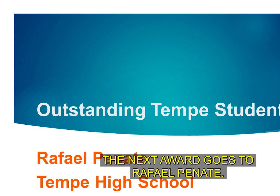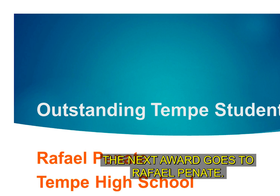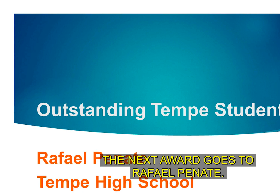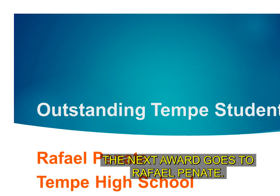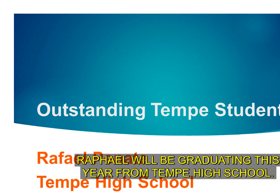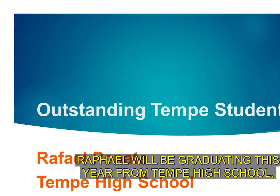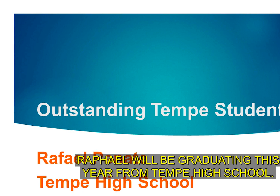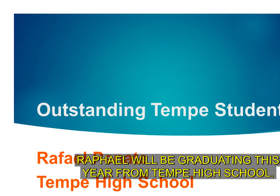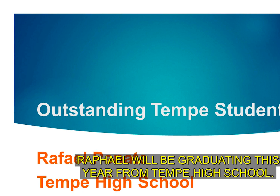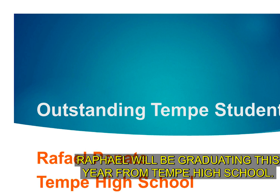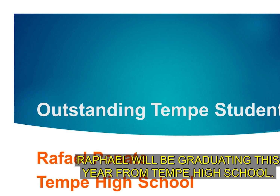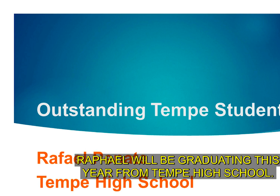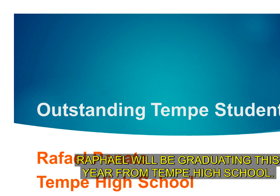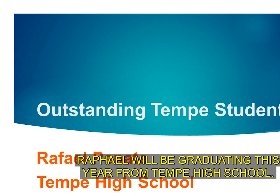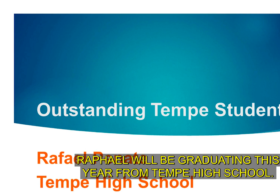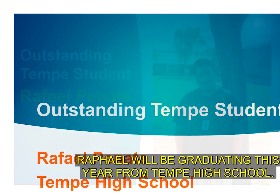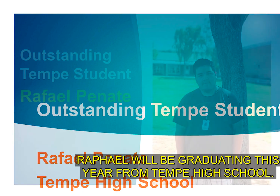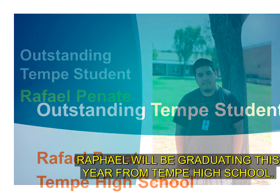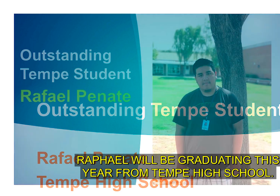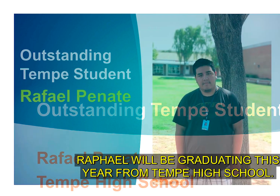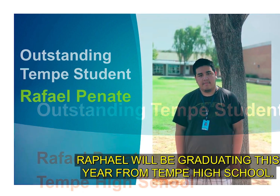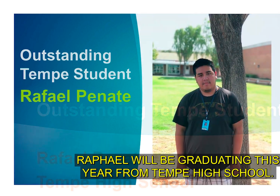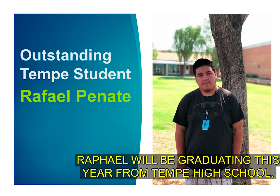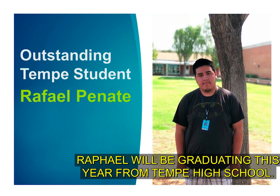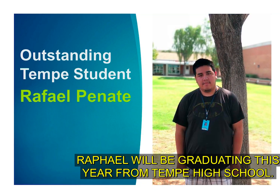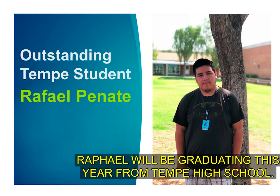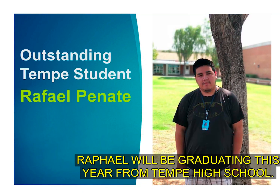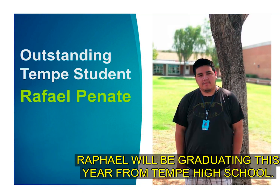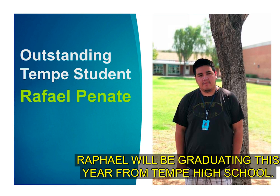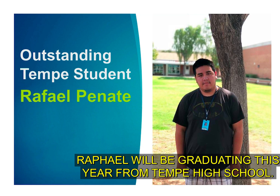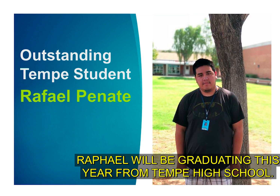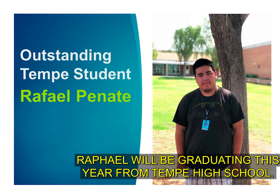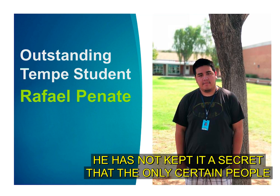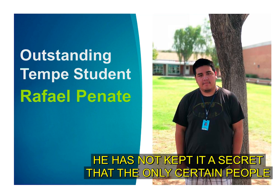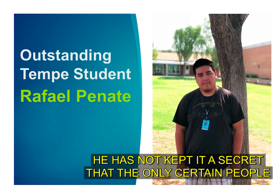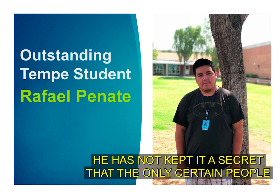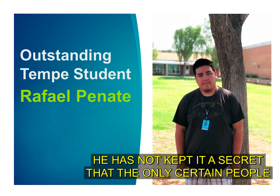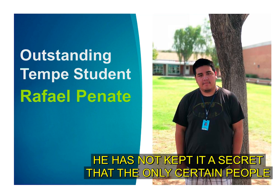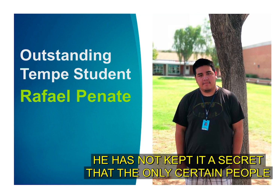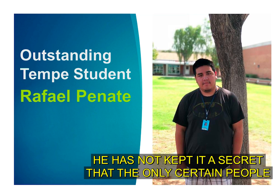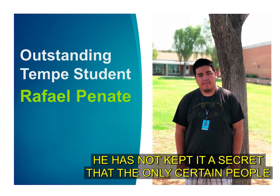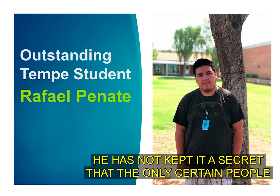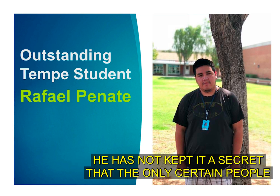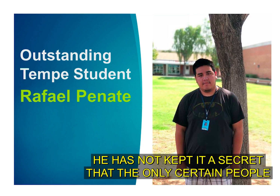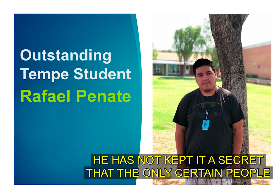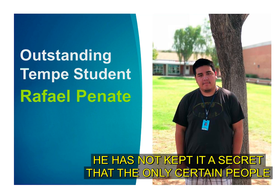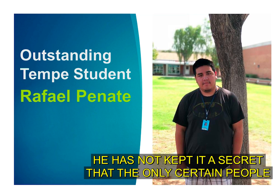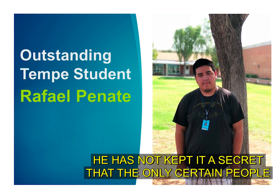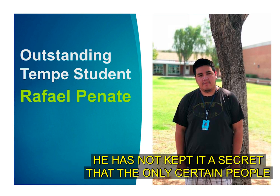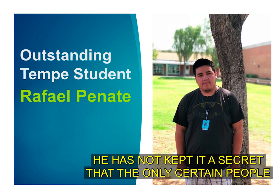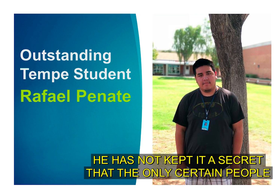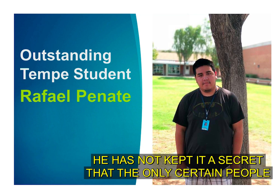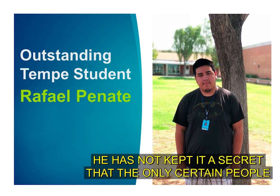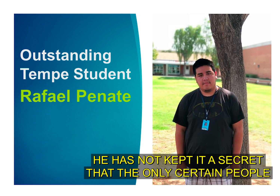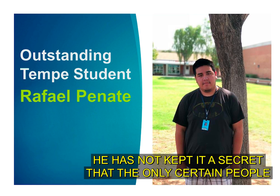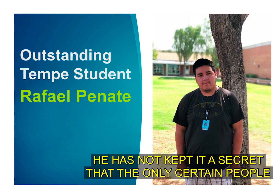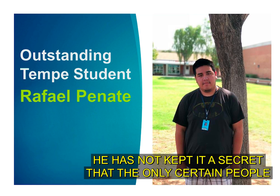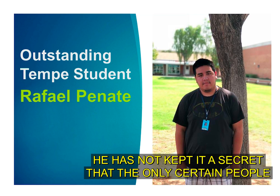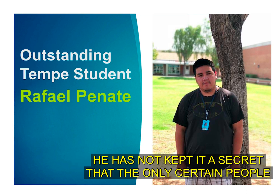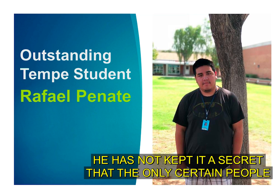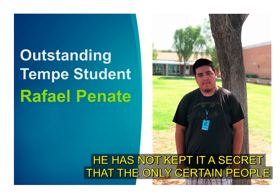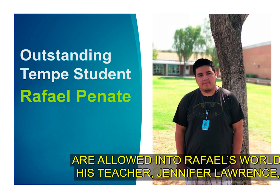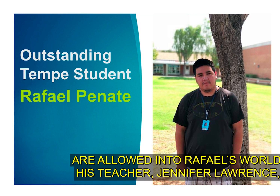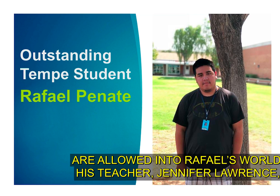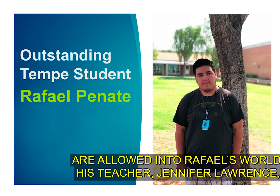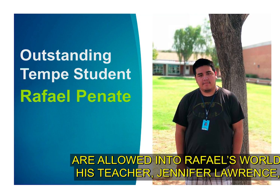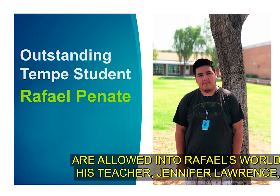raphael will be graduating this year from tempe high school he has not kept it a secret that he only that